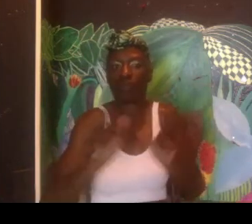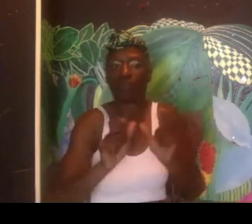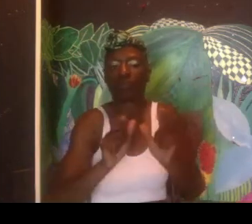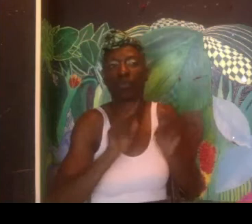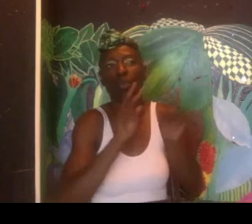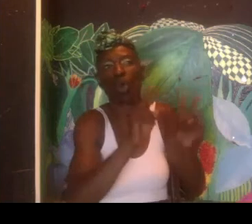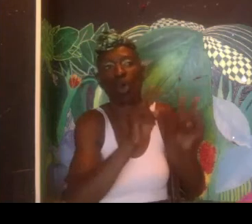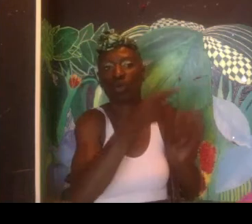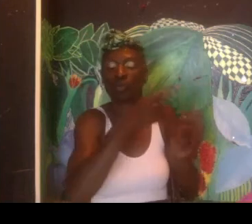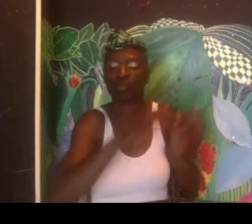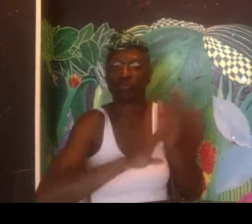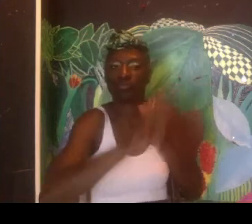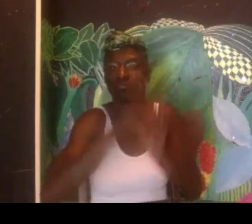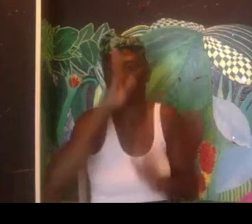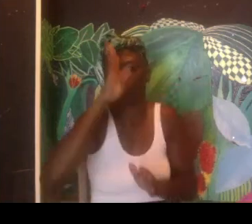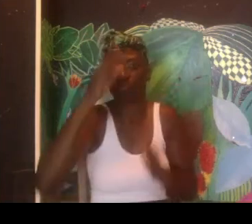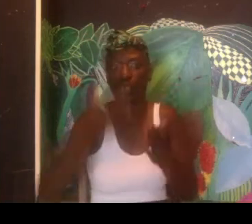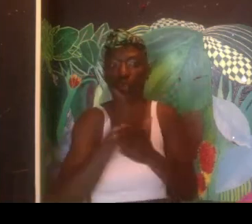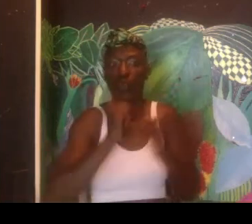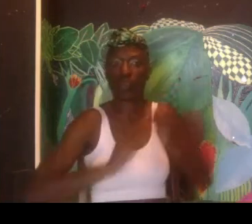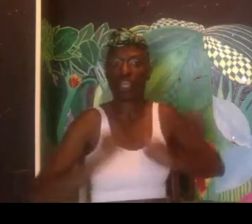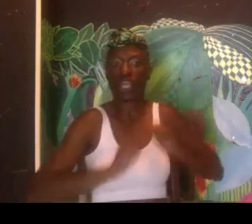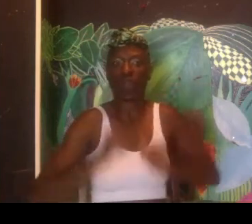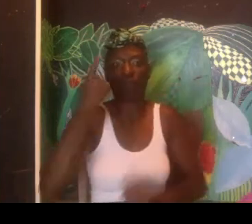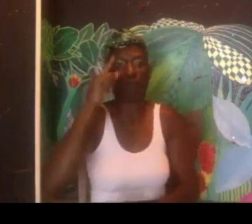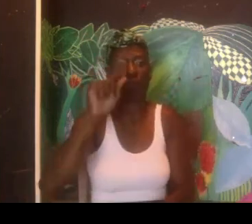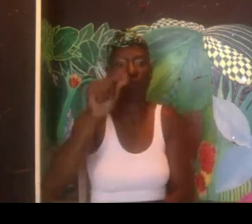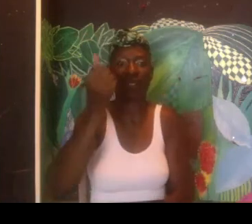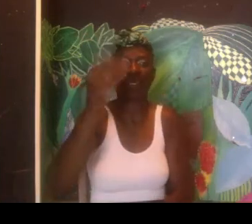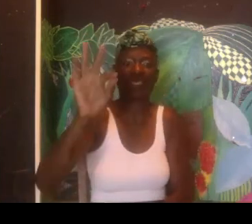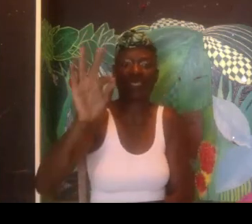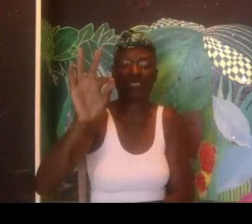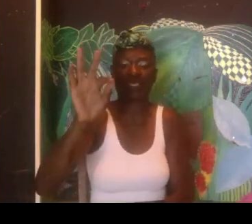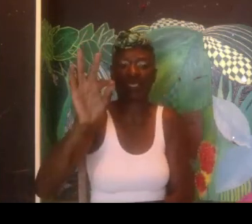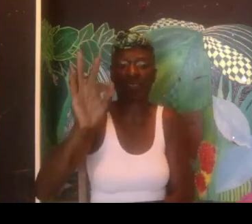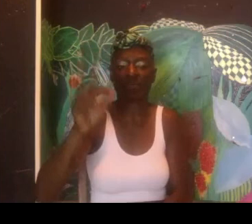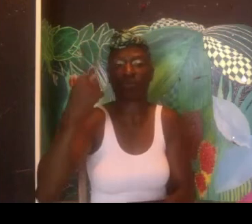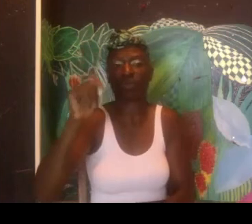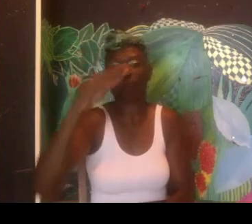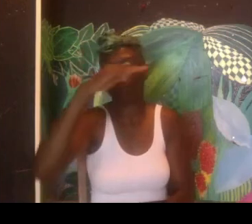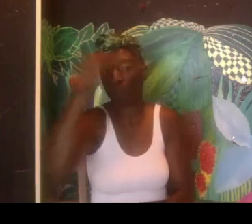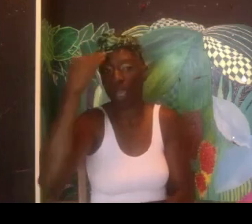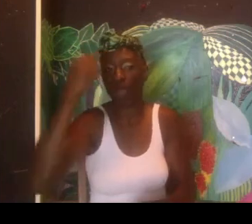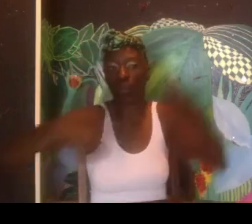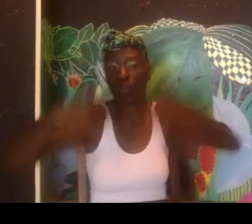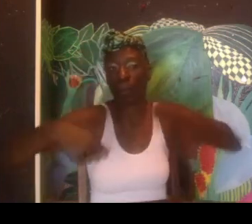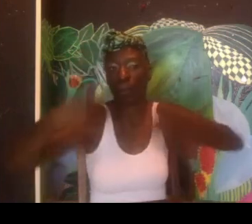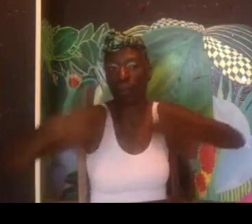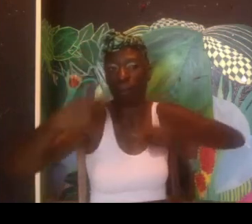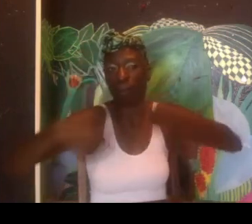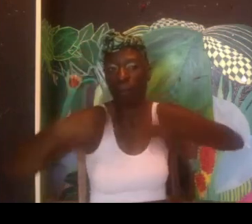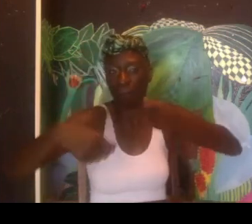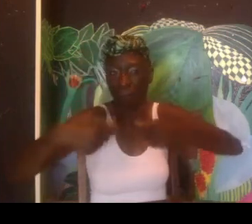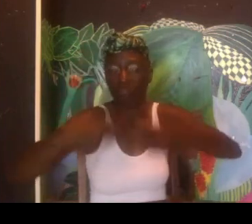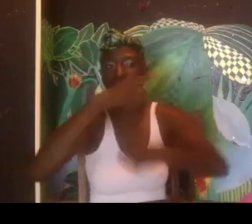And they invited a few special folks and VIPs and things like that to share. So